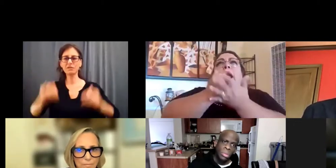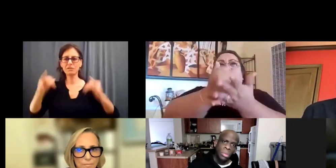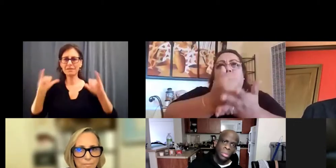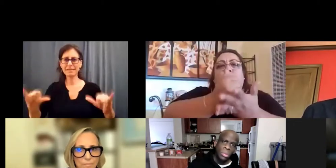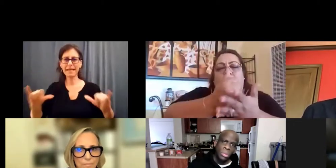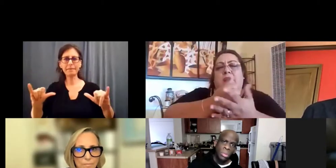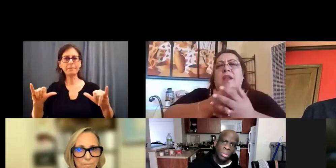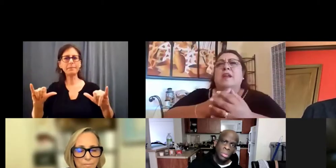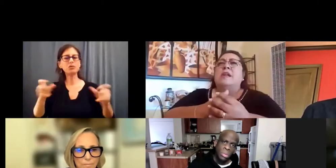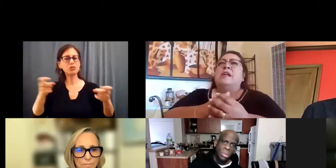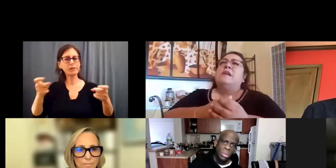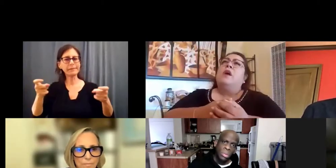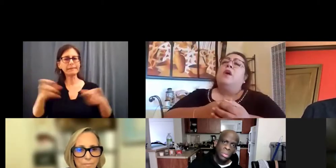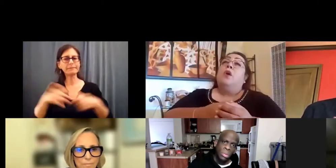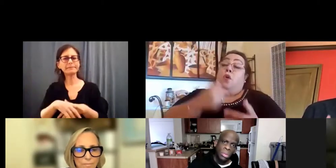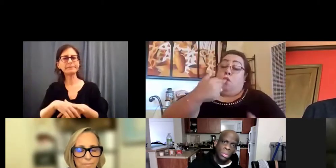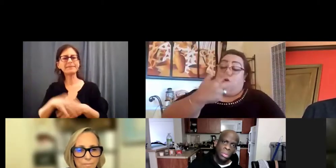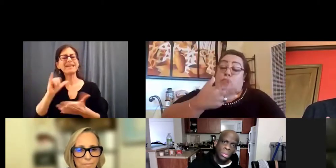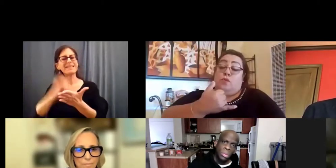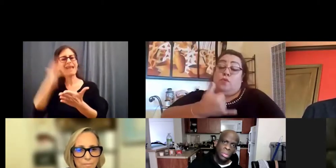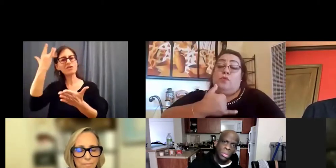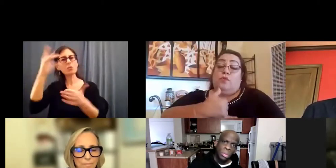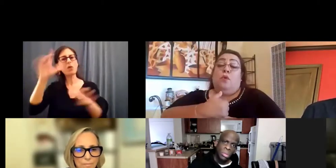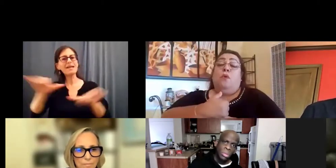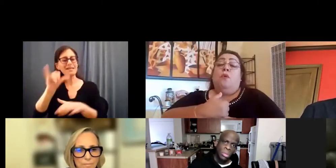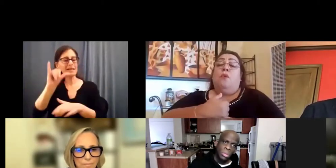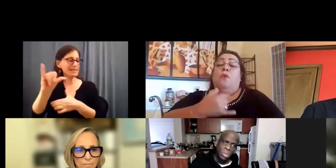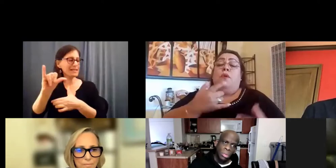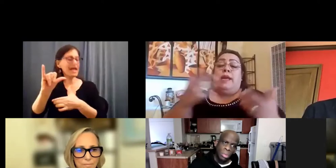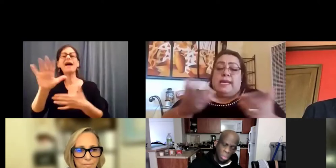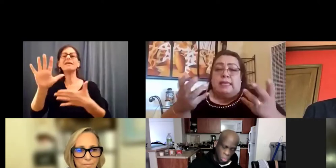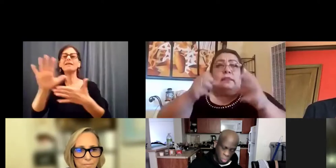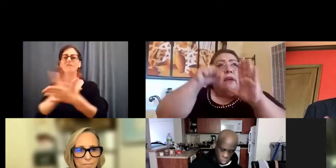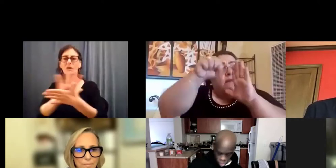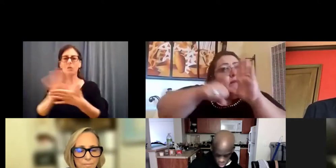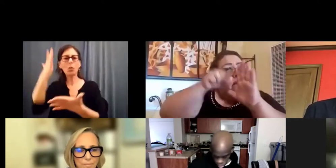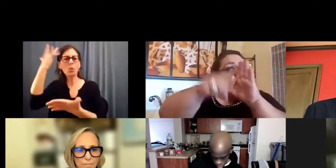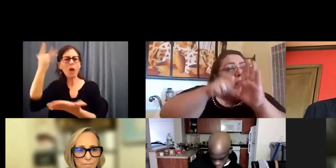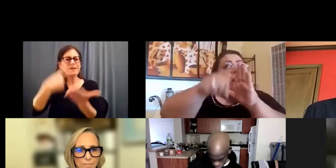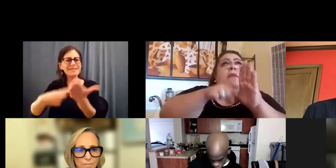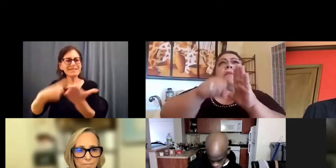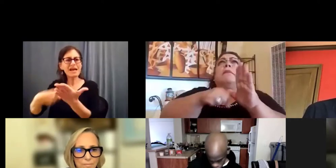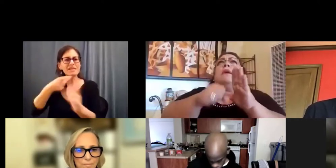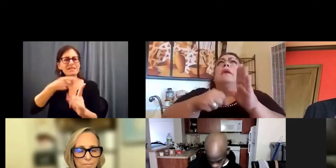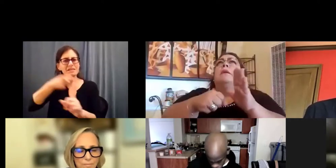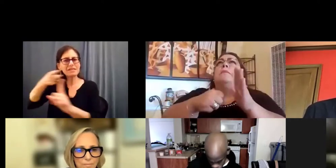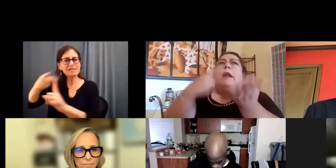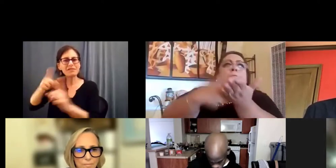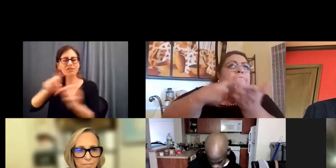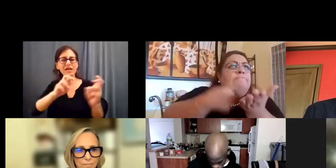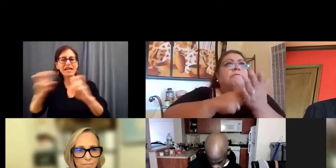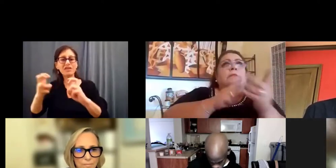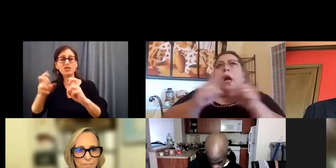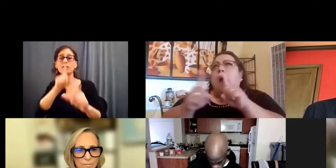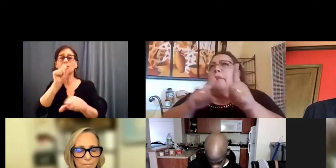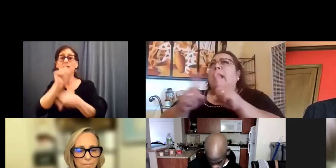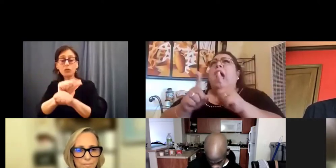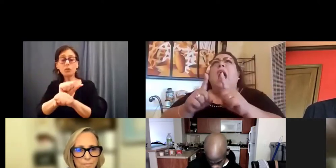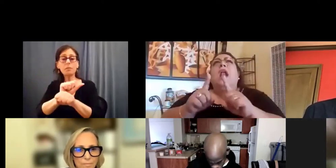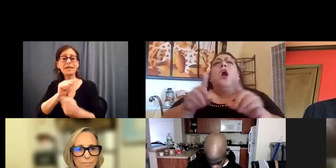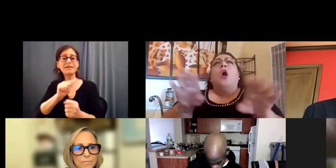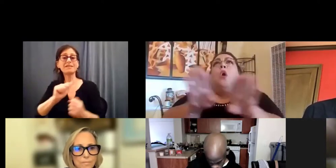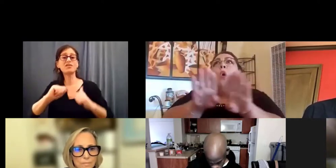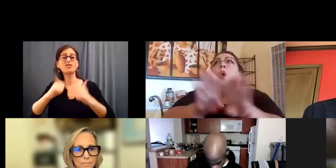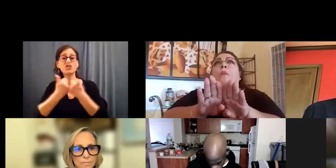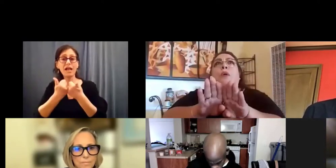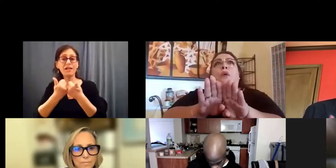film, why I hit on, you know, why I discussed certain issues, like the actual challenges that she